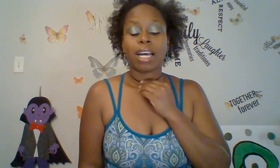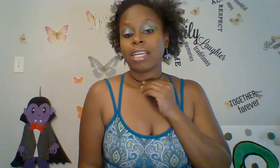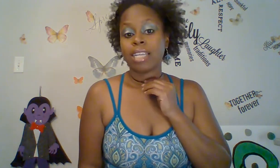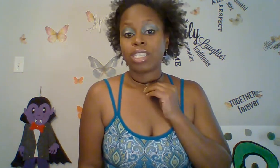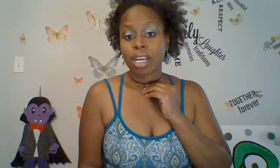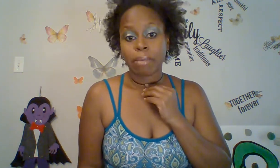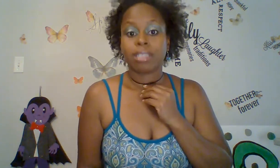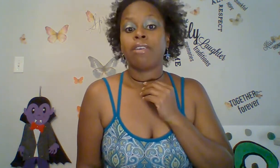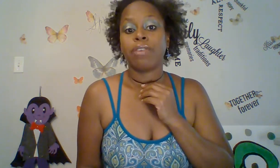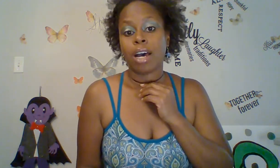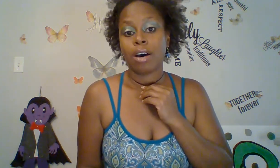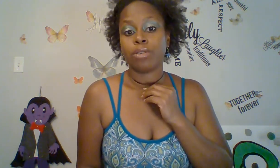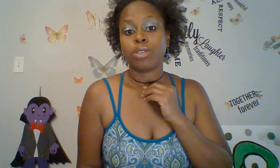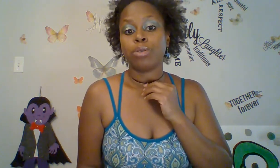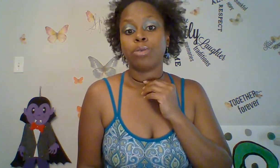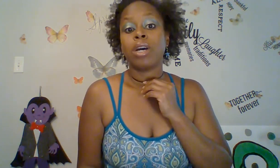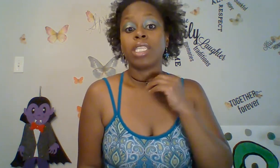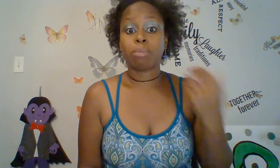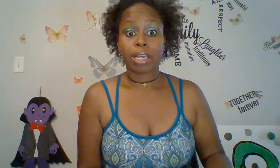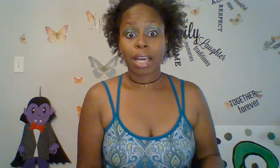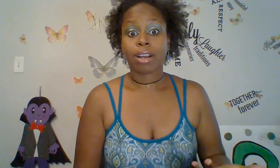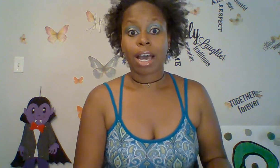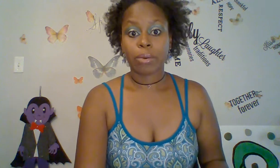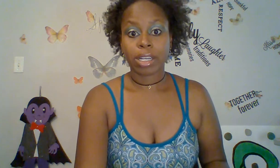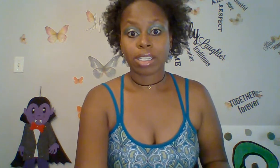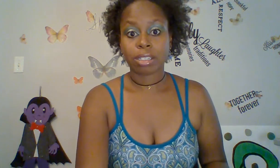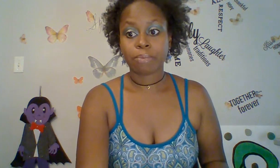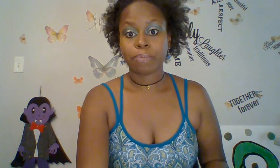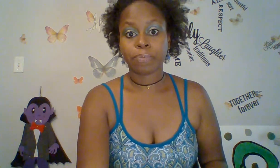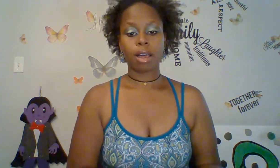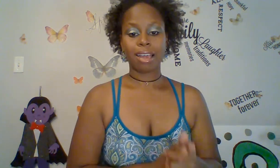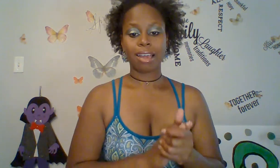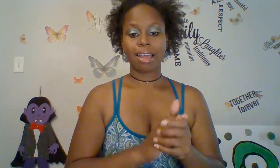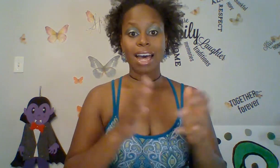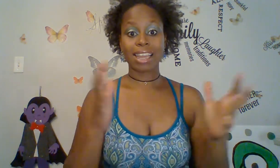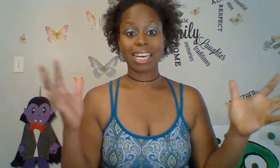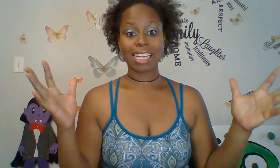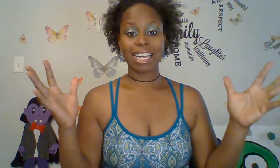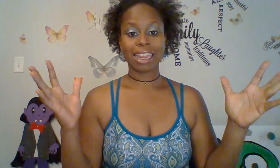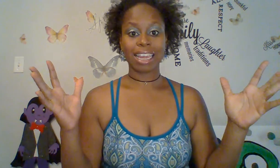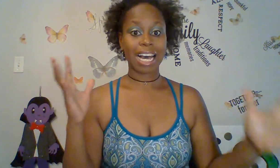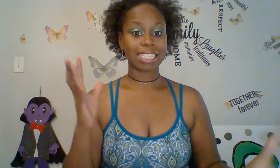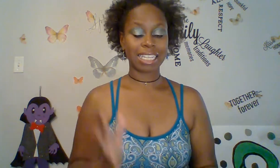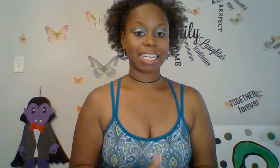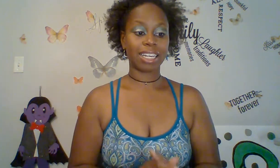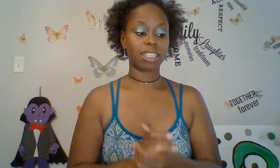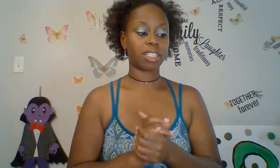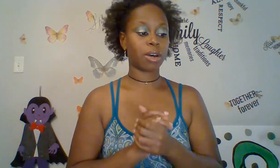didn't educate myself on how to speak their language. And then lastly, so,